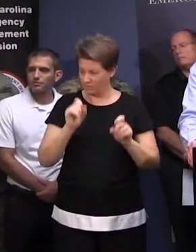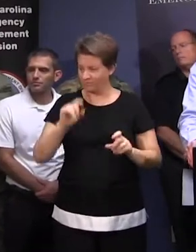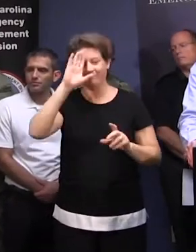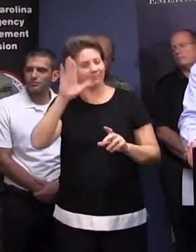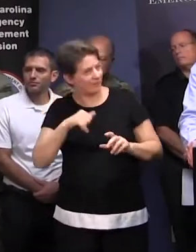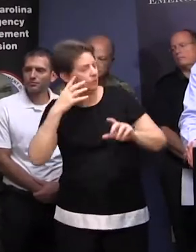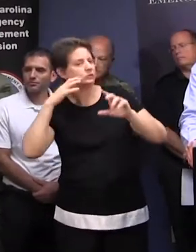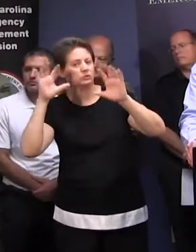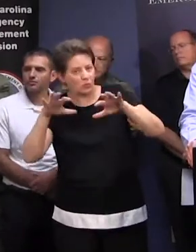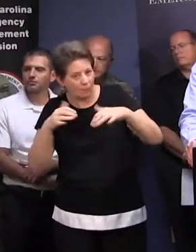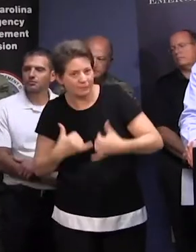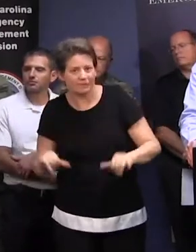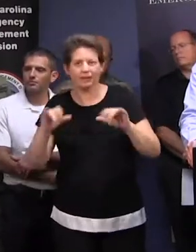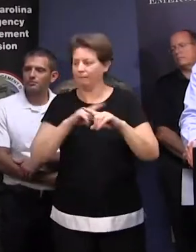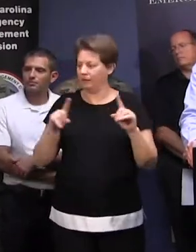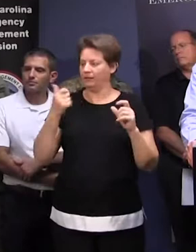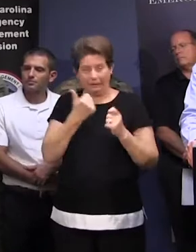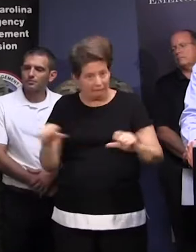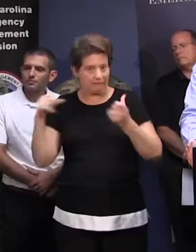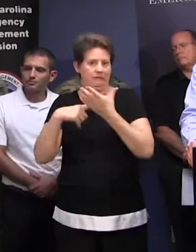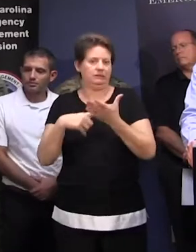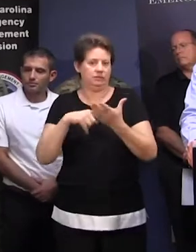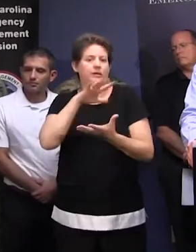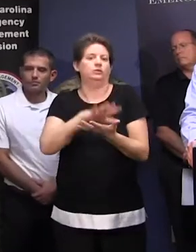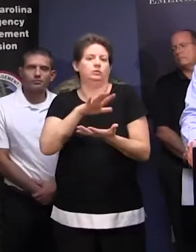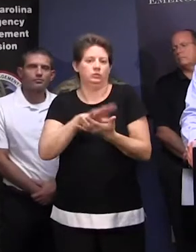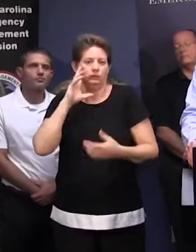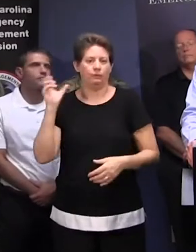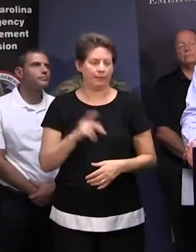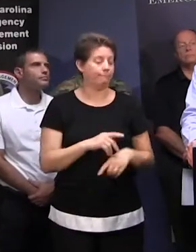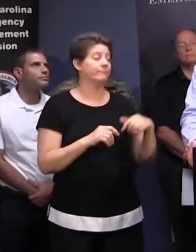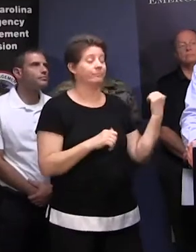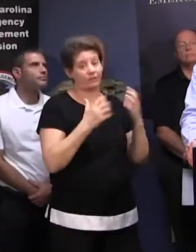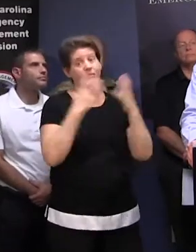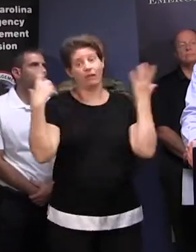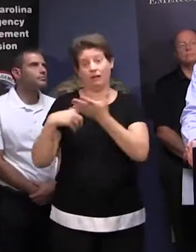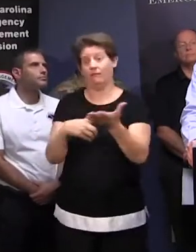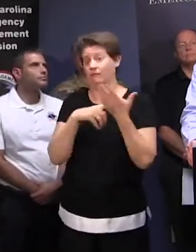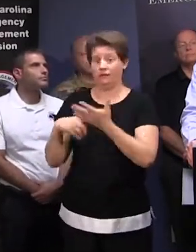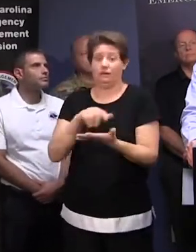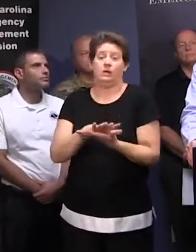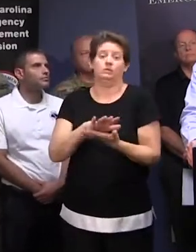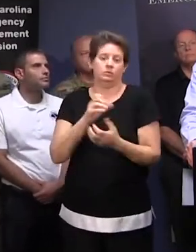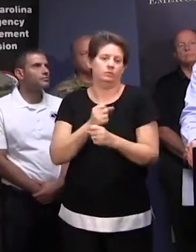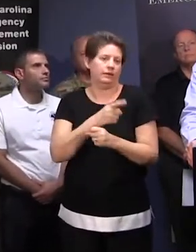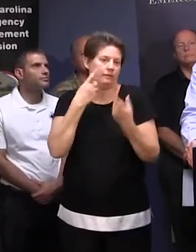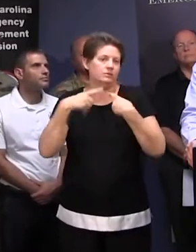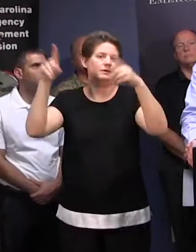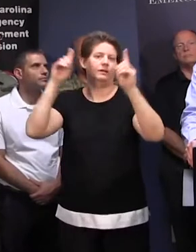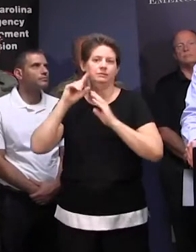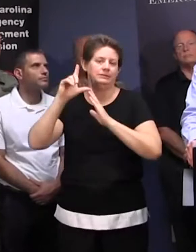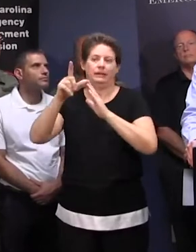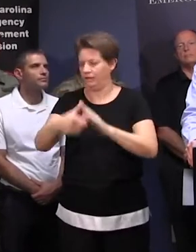the storm is still incoming, but have there been any conversations about when schools may We've had a lot of conversations about schools, and we'll be making those announcements